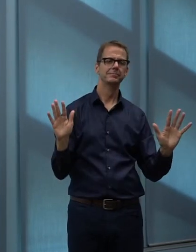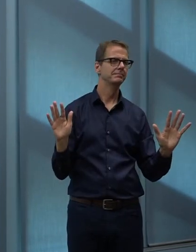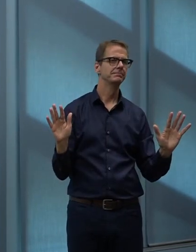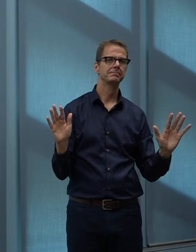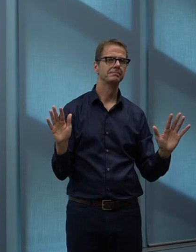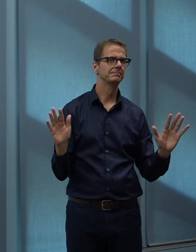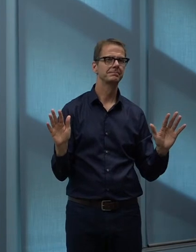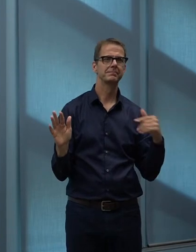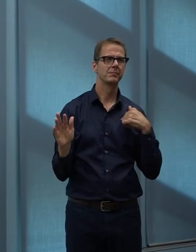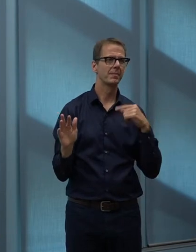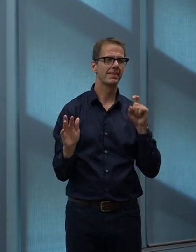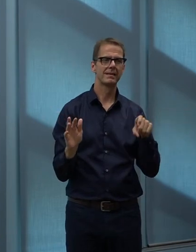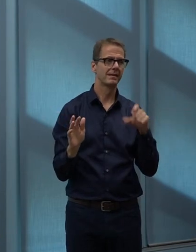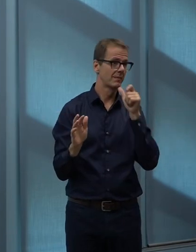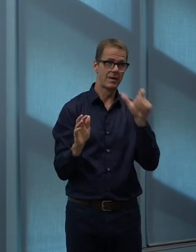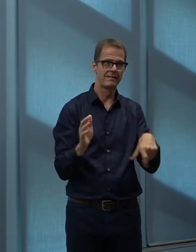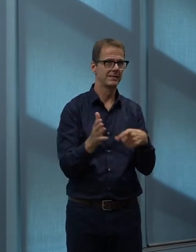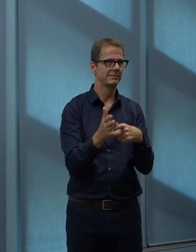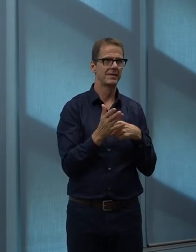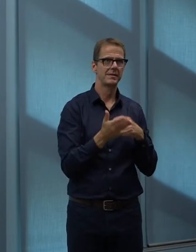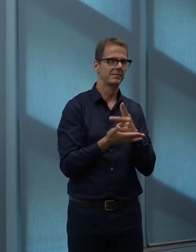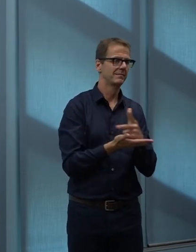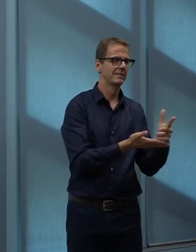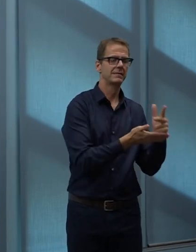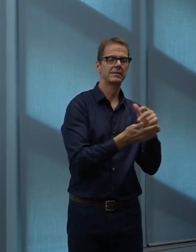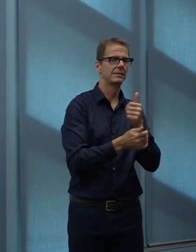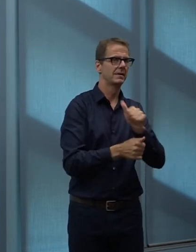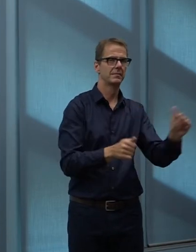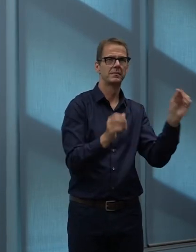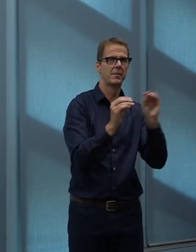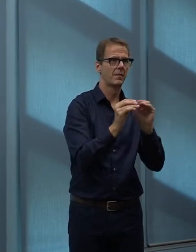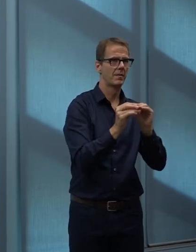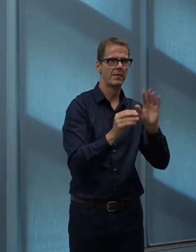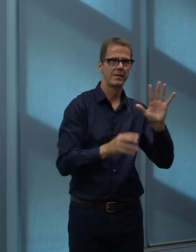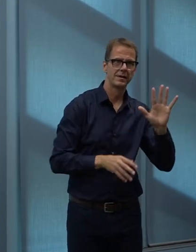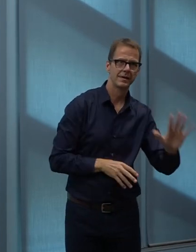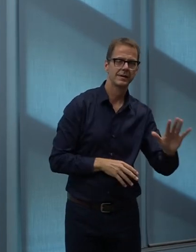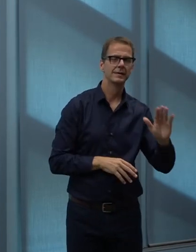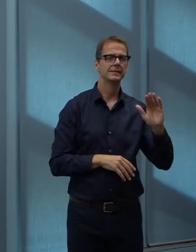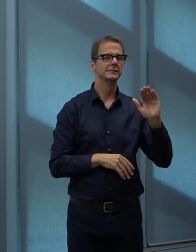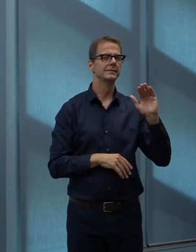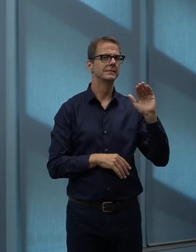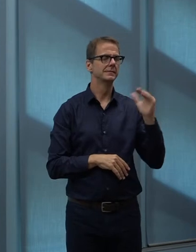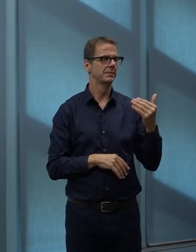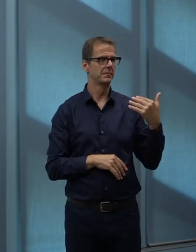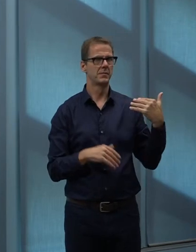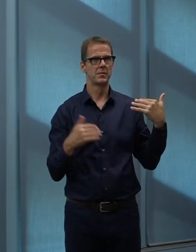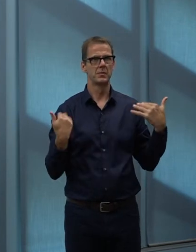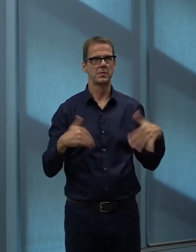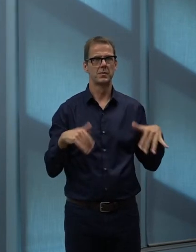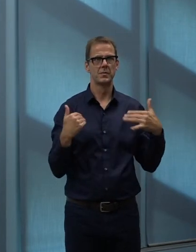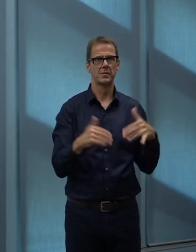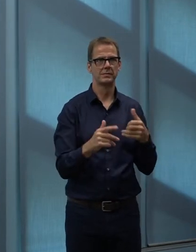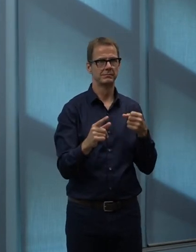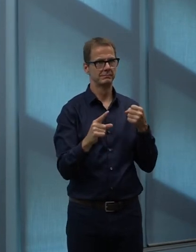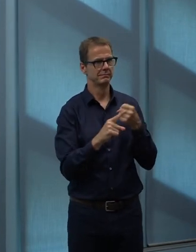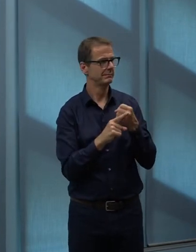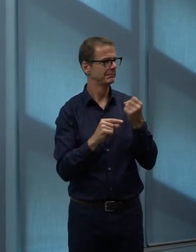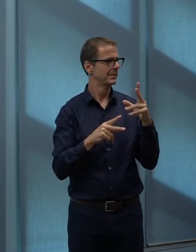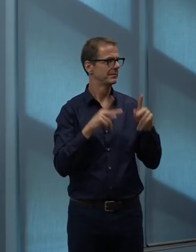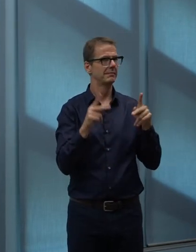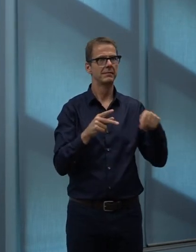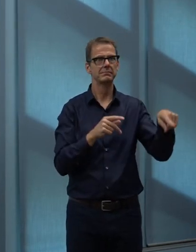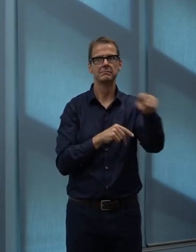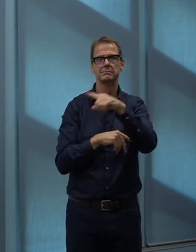point of view, from a policy point of view. And it is reverberating certainly across the country and a little bit into the United States that people are saying, you know,